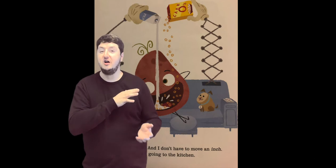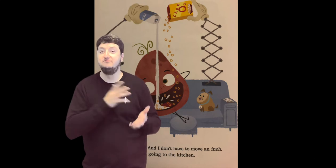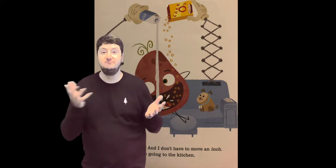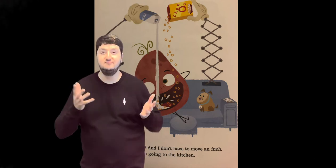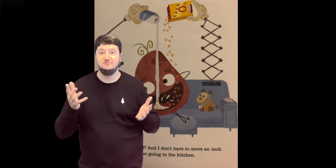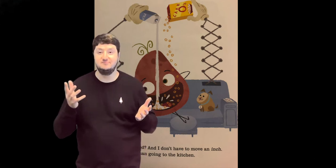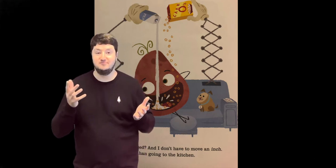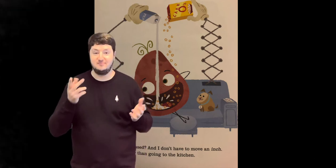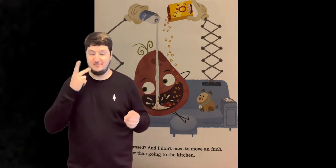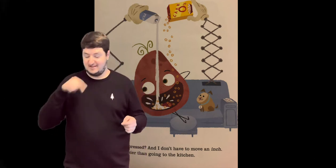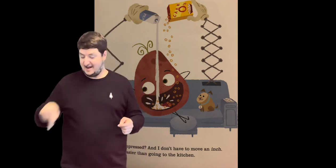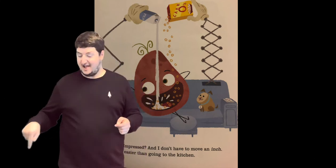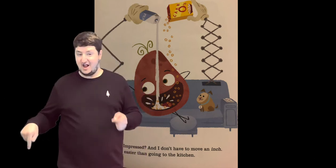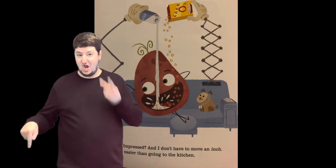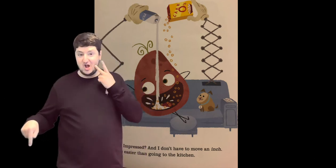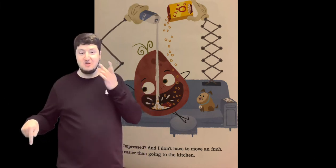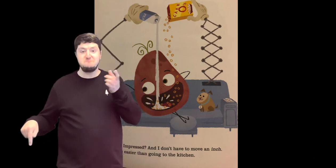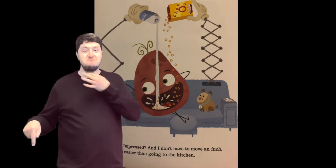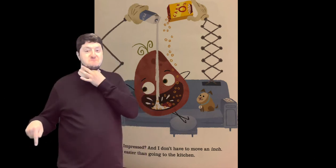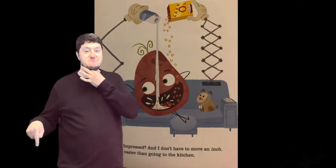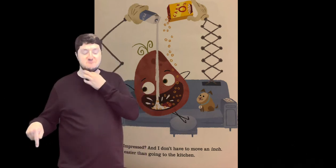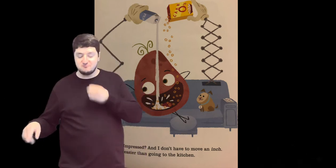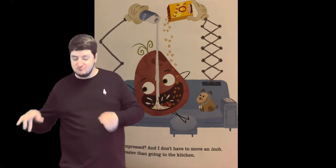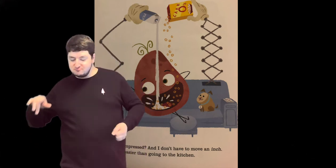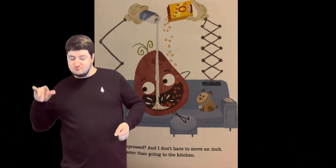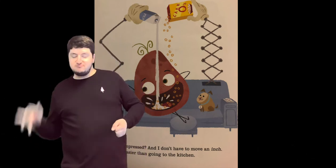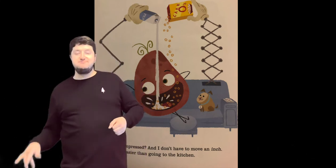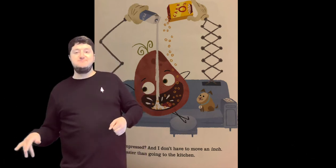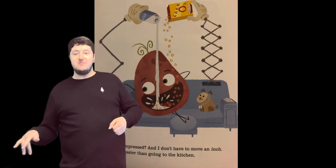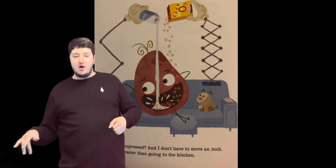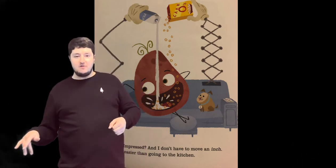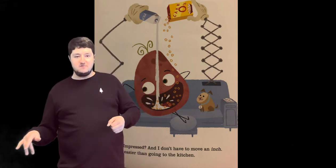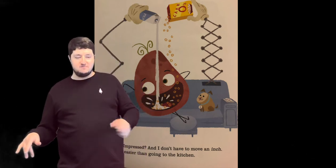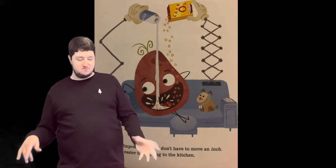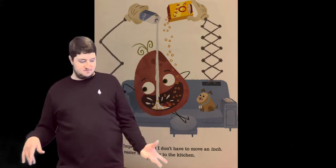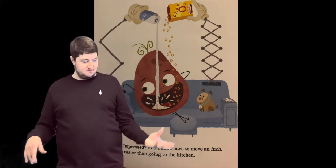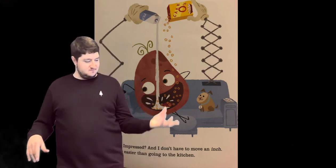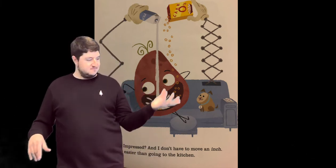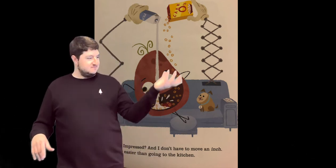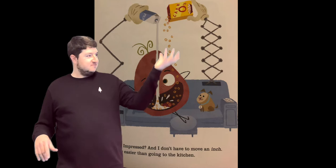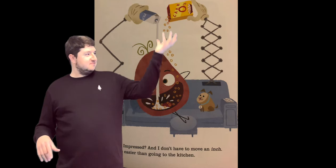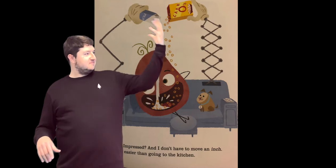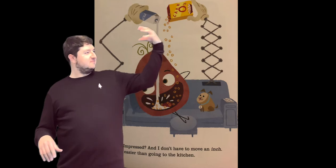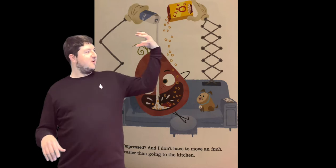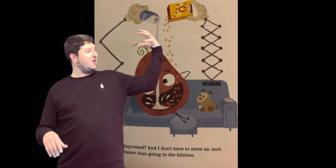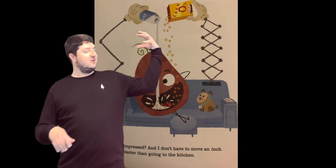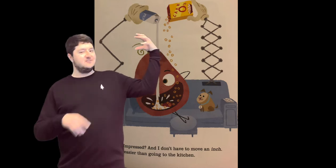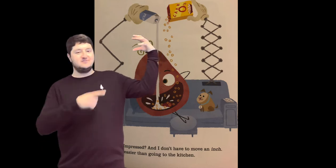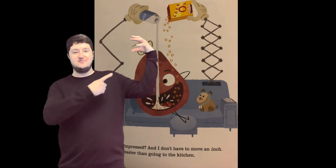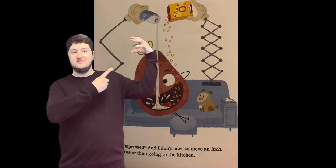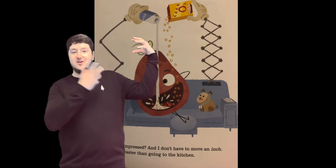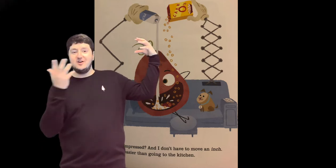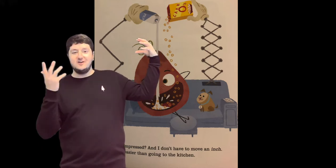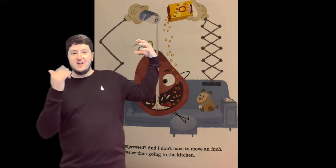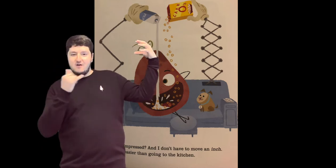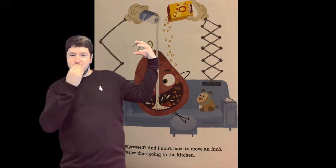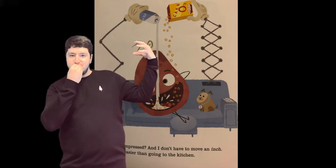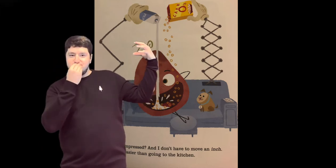Oh, and this Check it out This button activates a gadget that fetches me